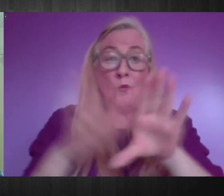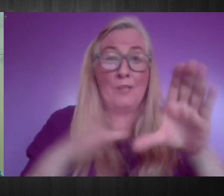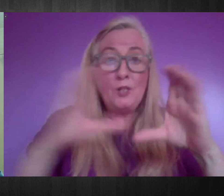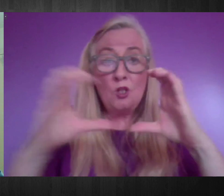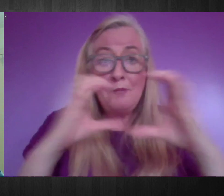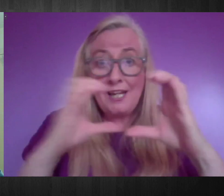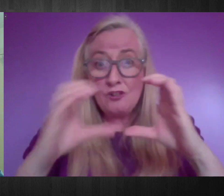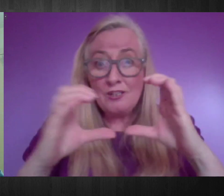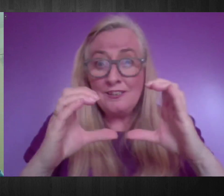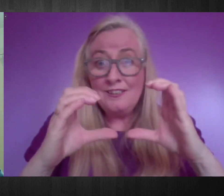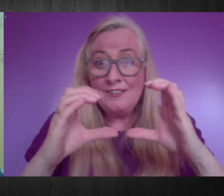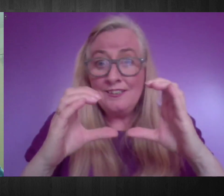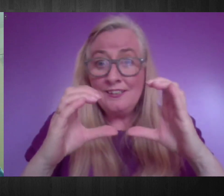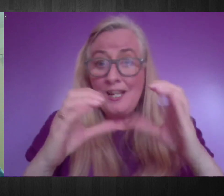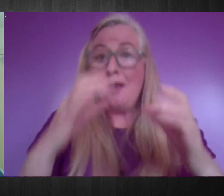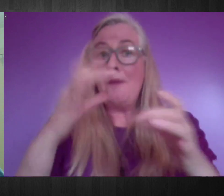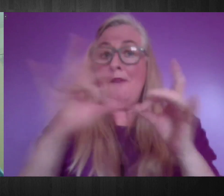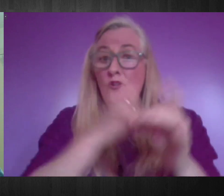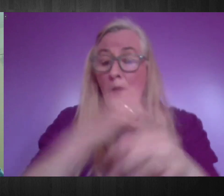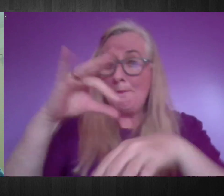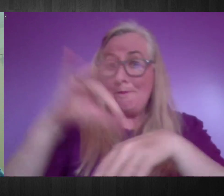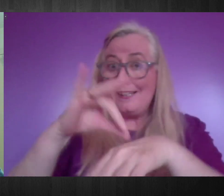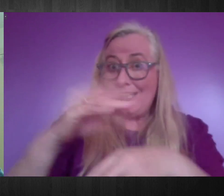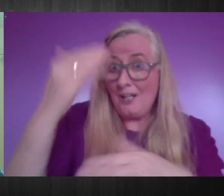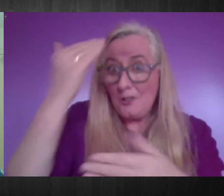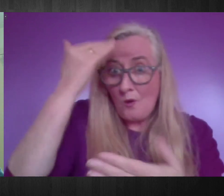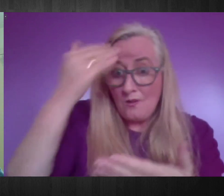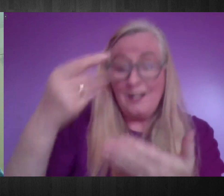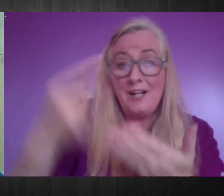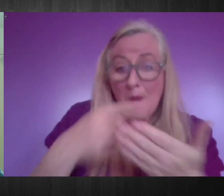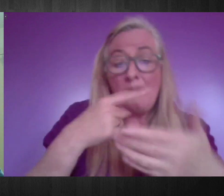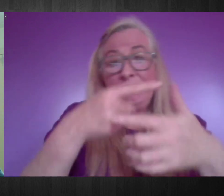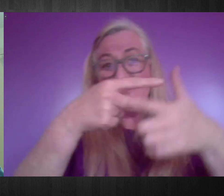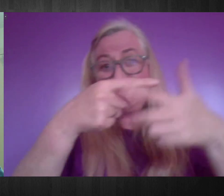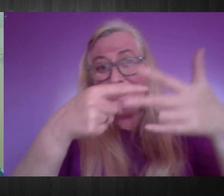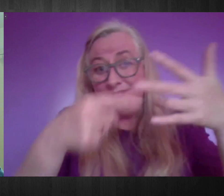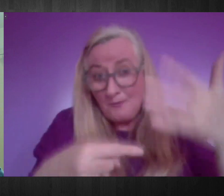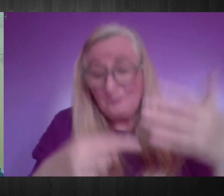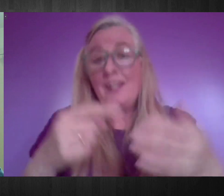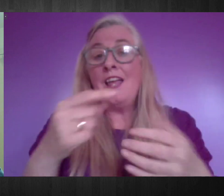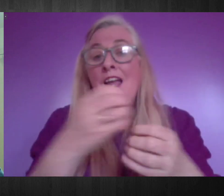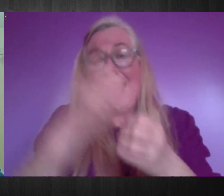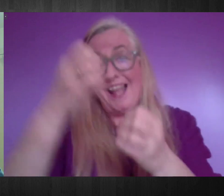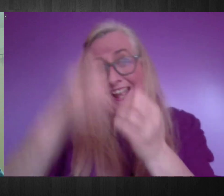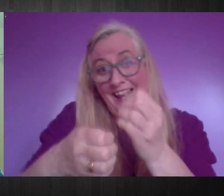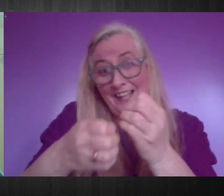direct their medical needs as well. And finally, I'll just finish up by saying that around